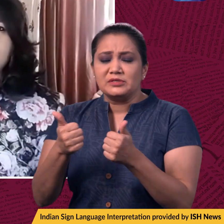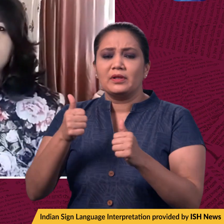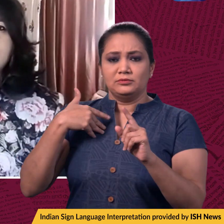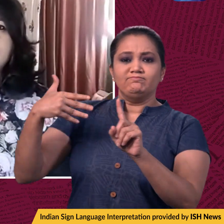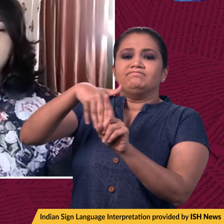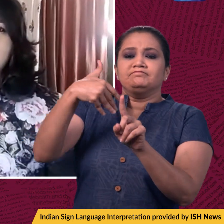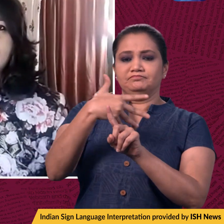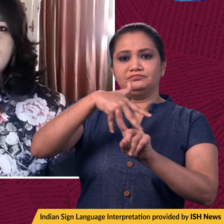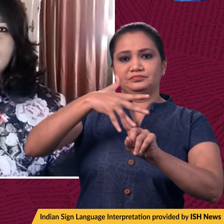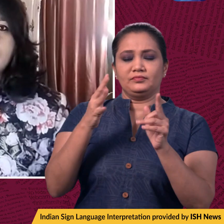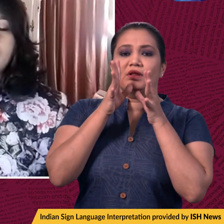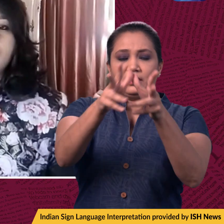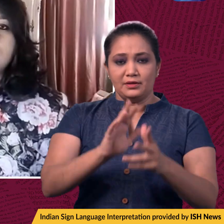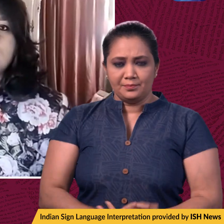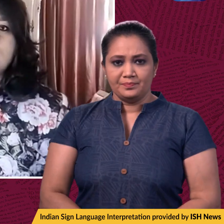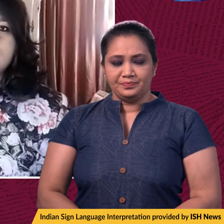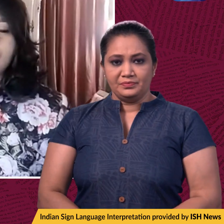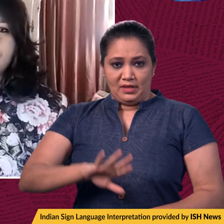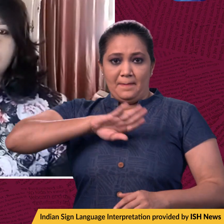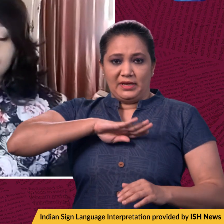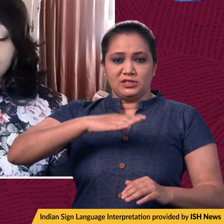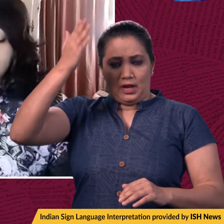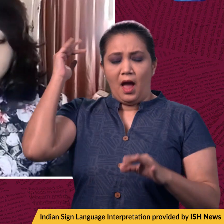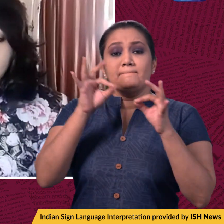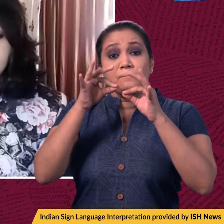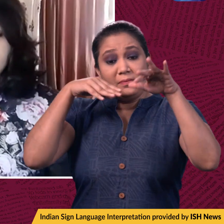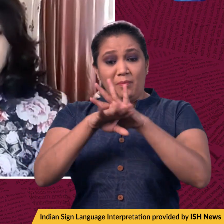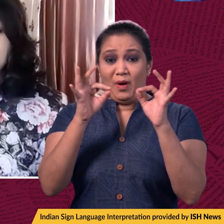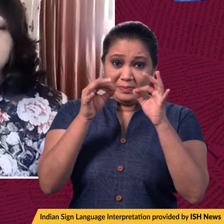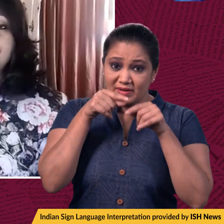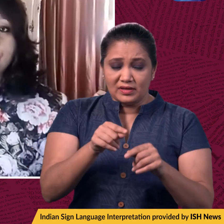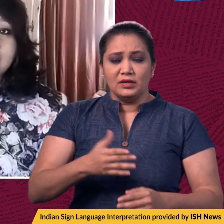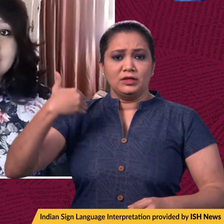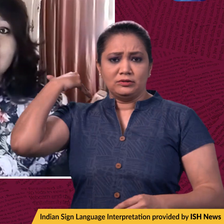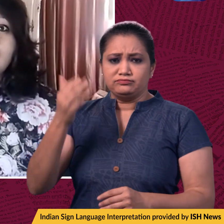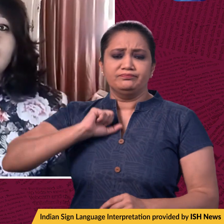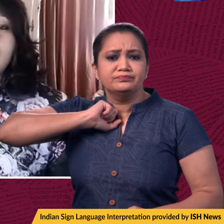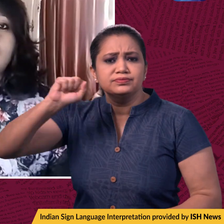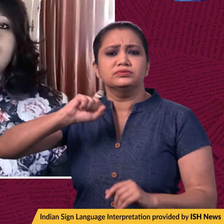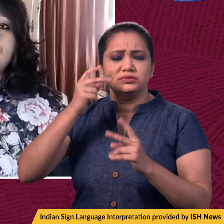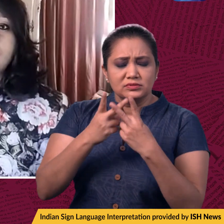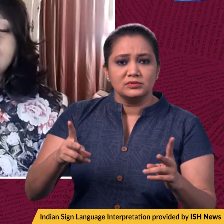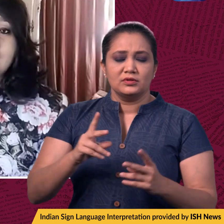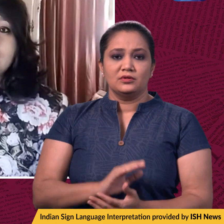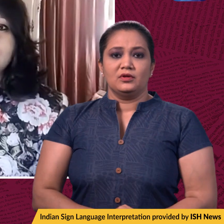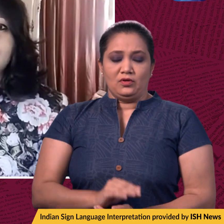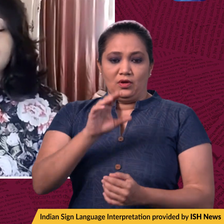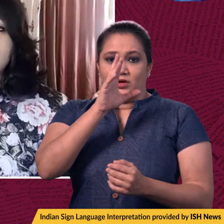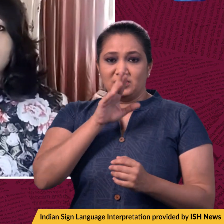of a context, people in the state of Maharashtra and Mumbai have been protesting against the metro